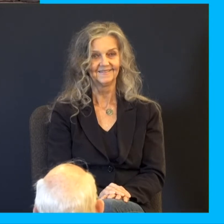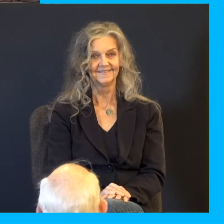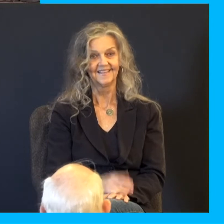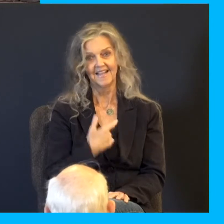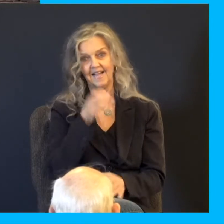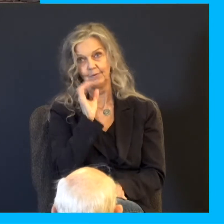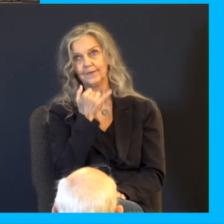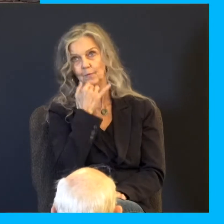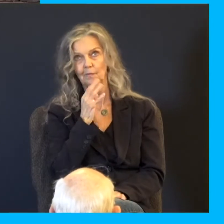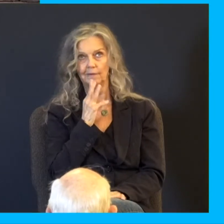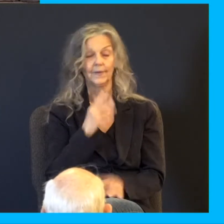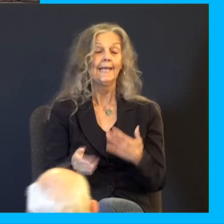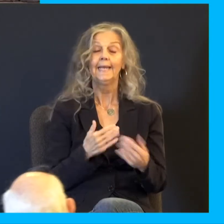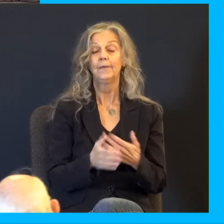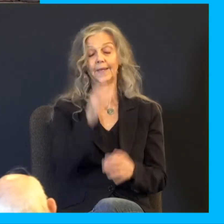Anyway, his cup. Put my cup,